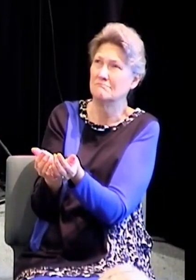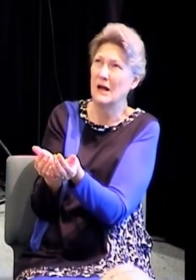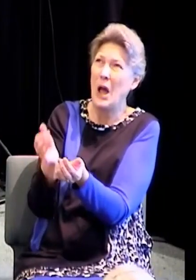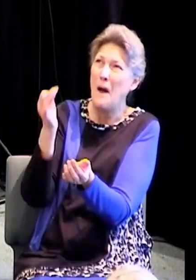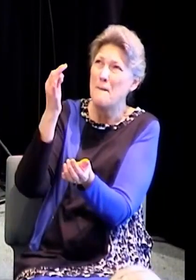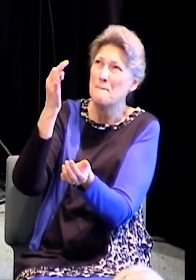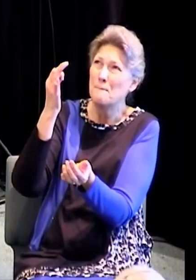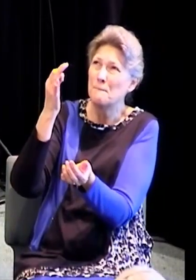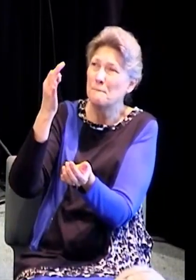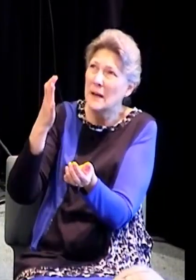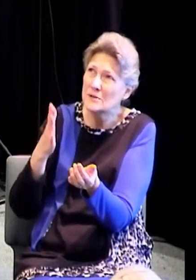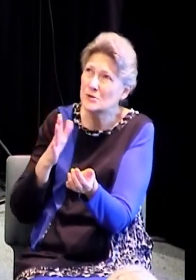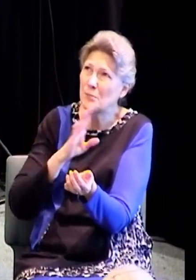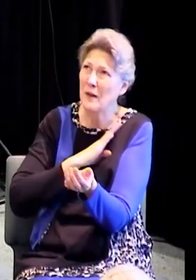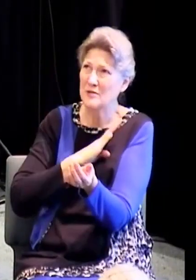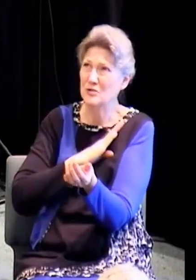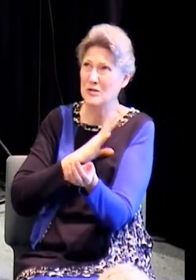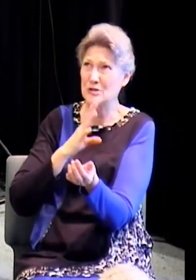because my expectations were really low.